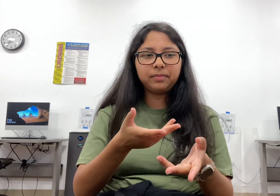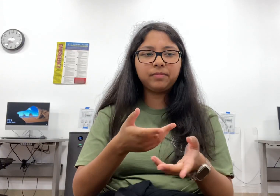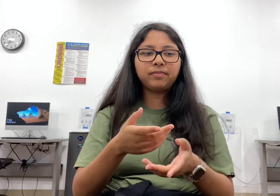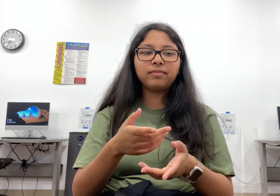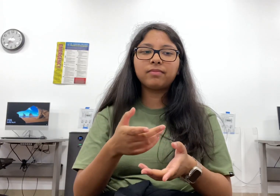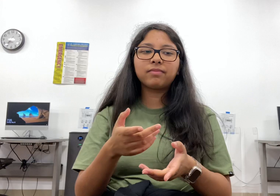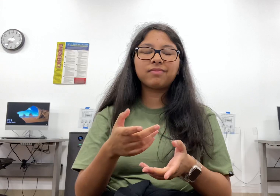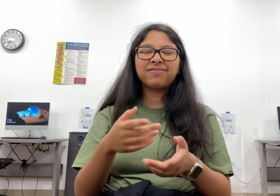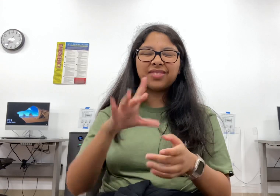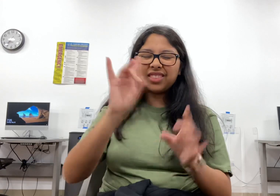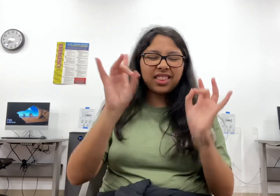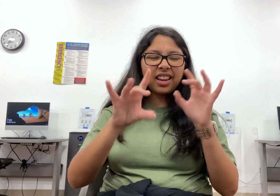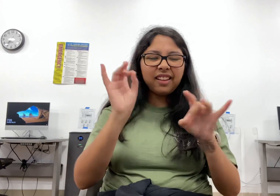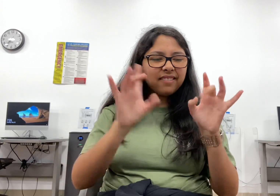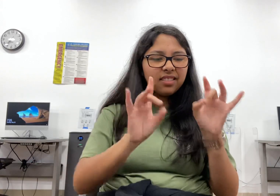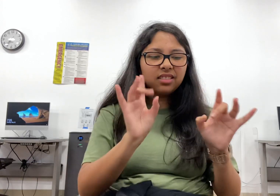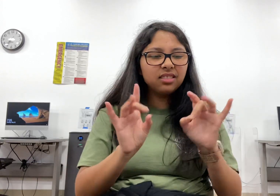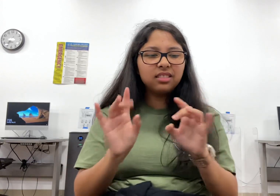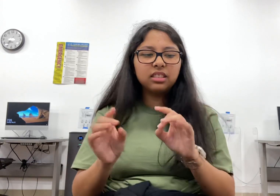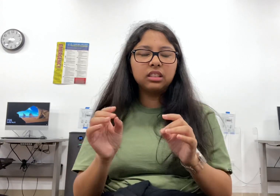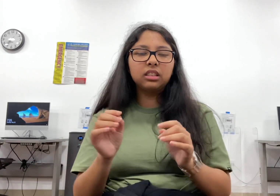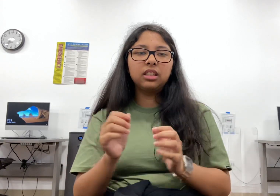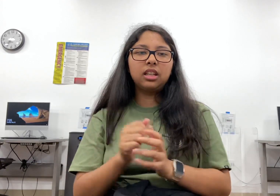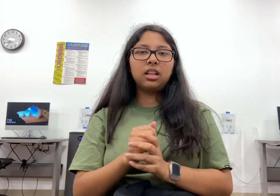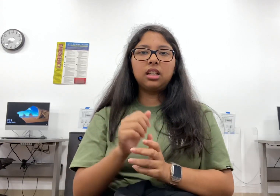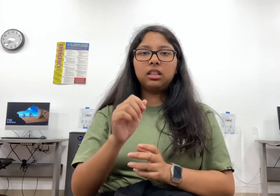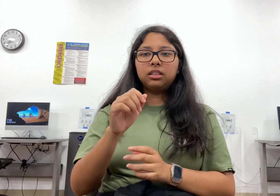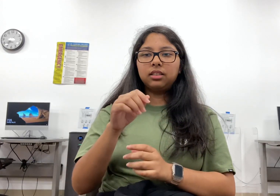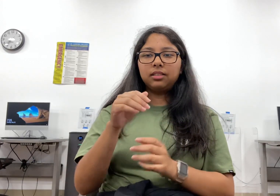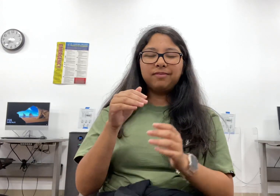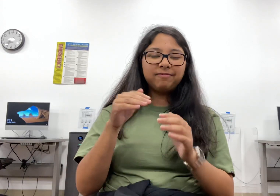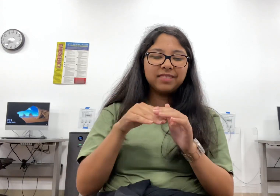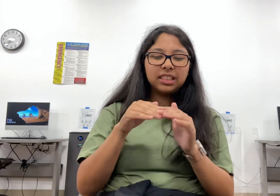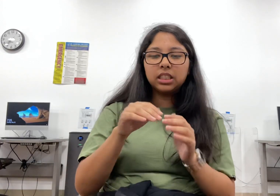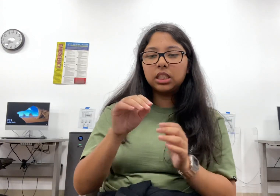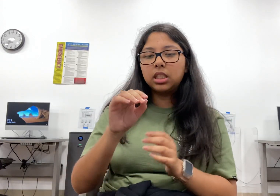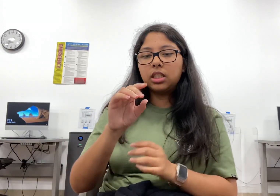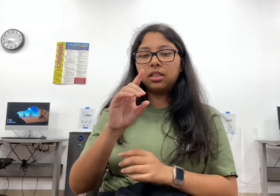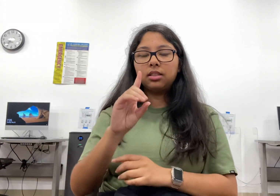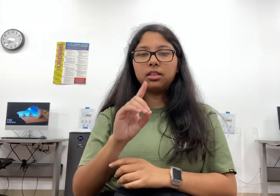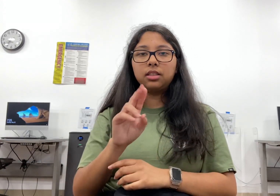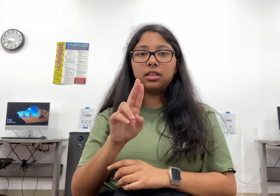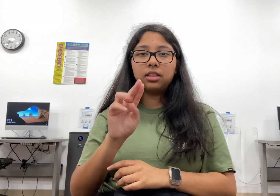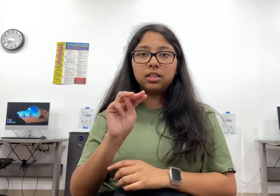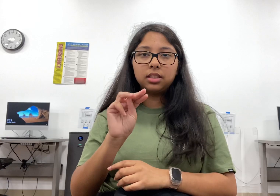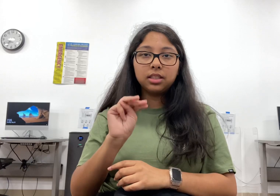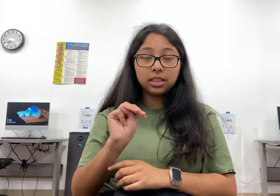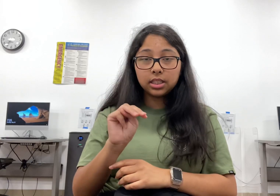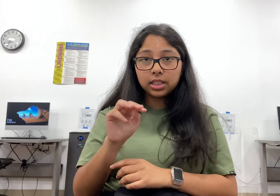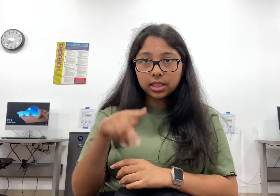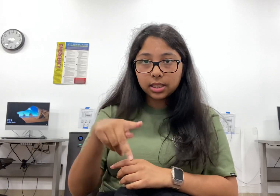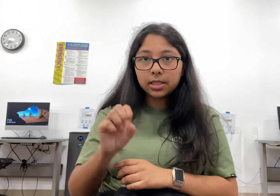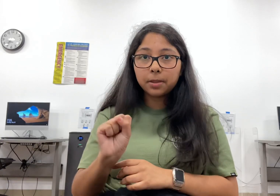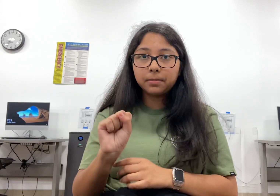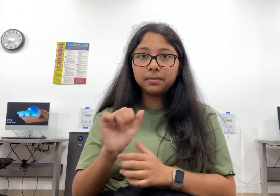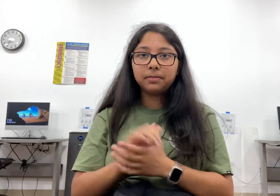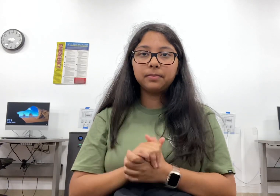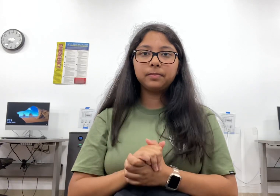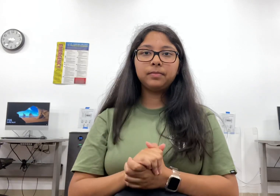These dumps marked their settlements and have given archaeologists information about their diet